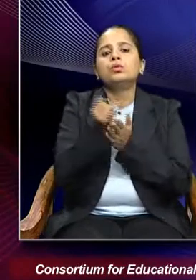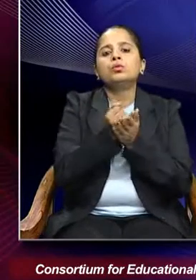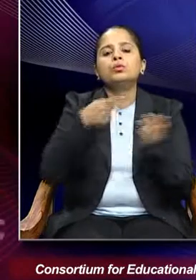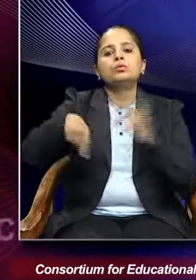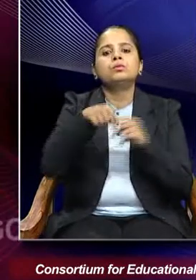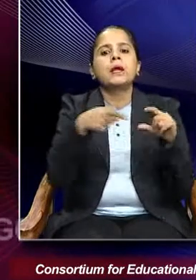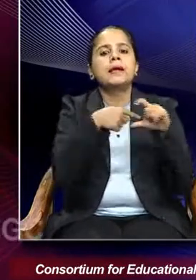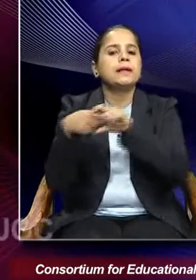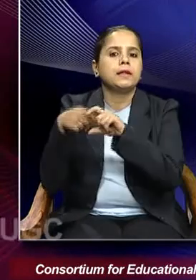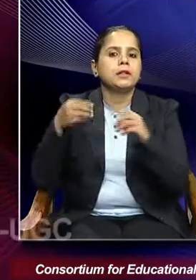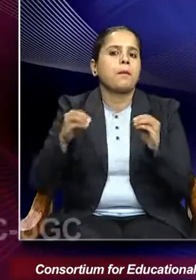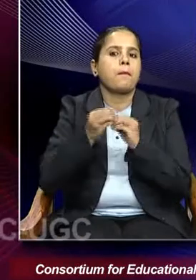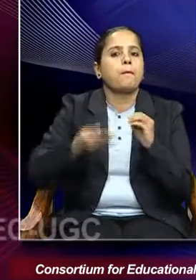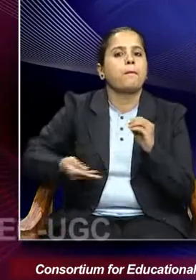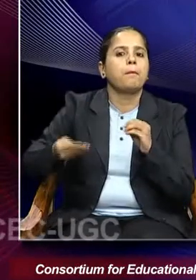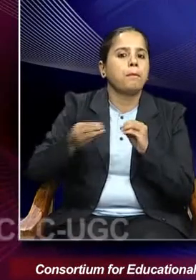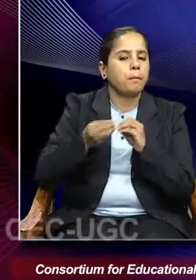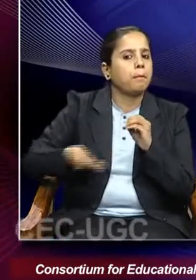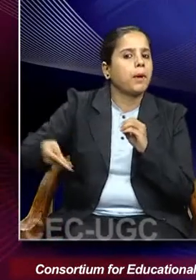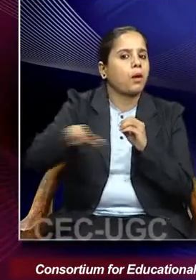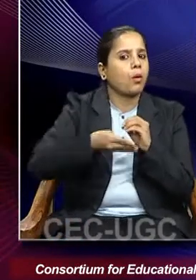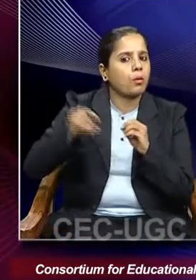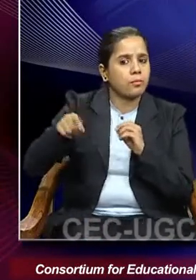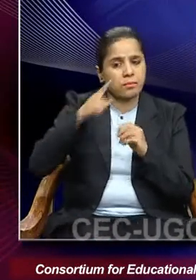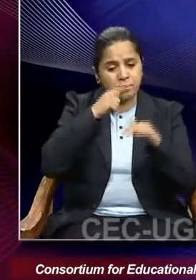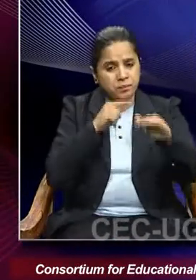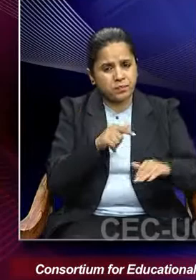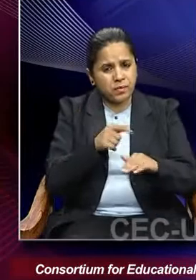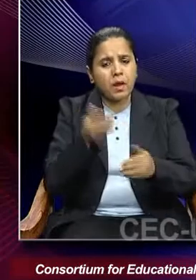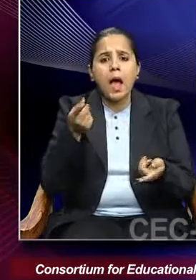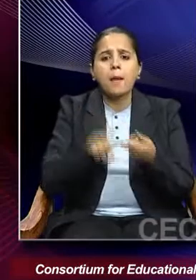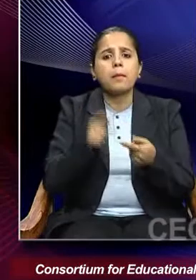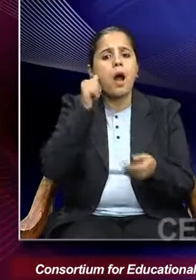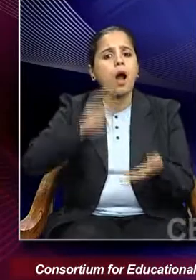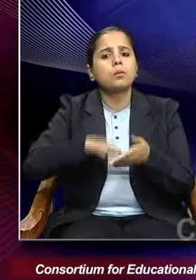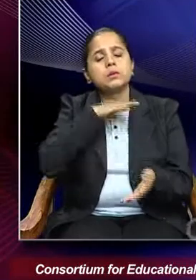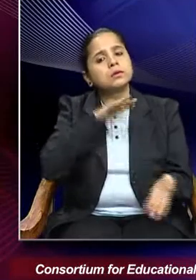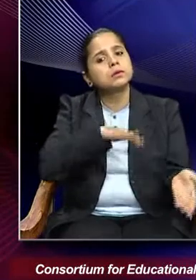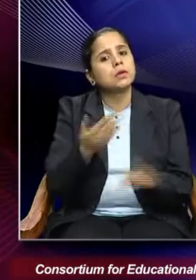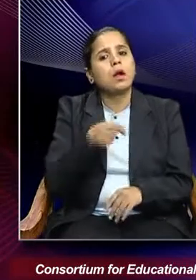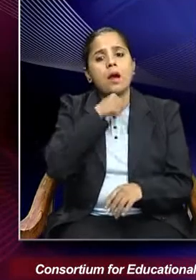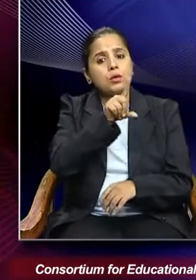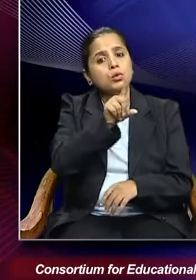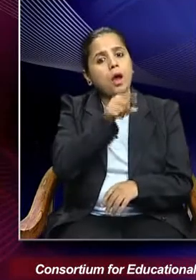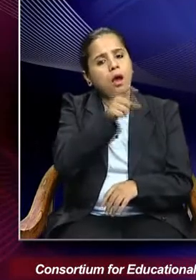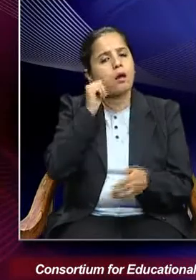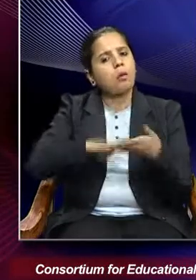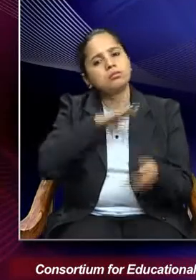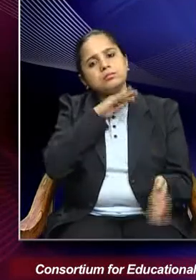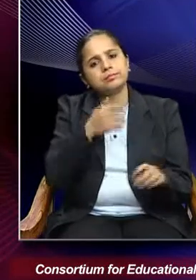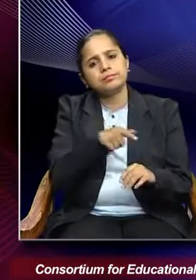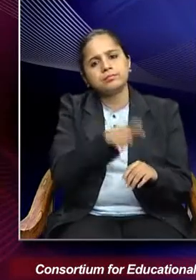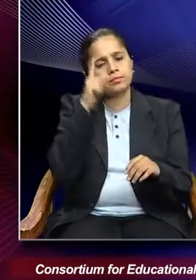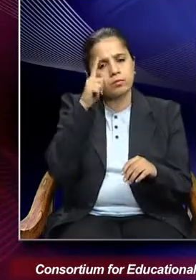and how from becoming a child widow at the age of 10 she finally became